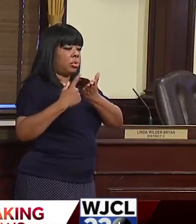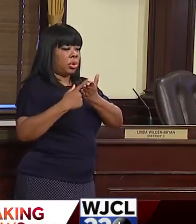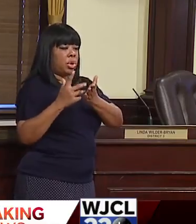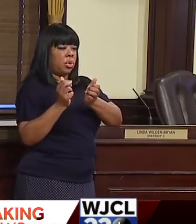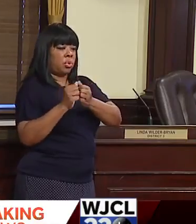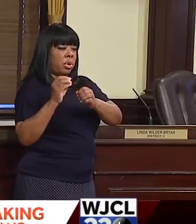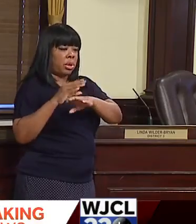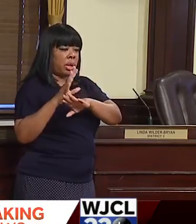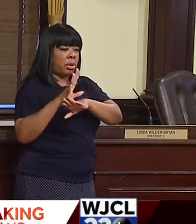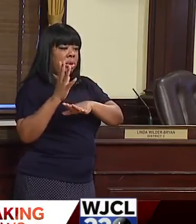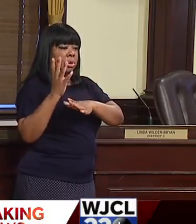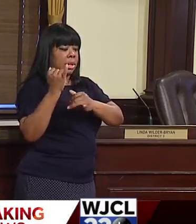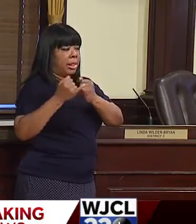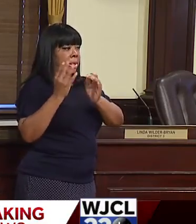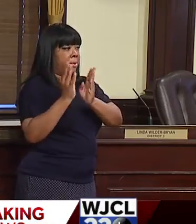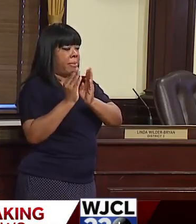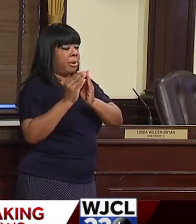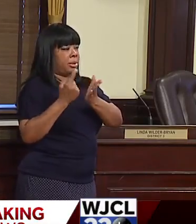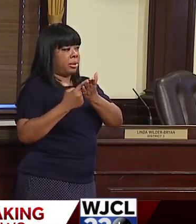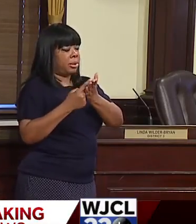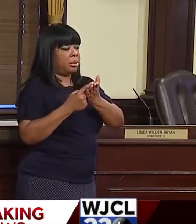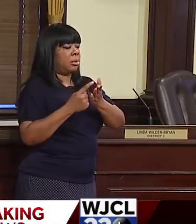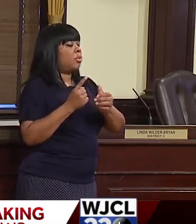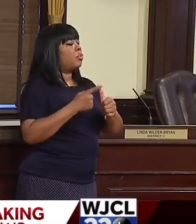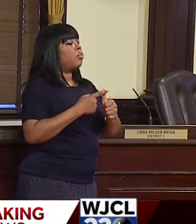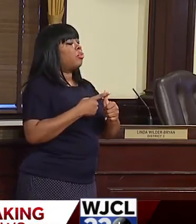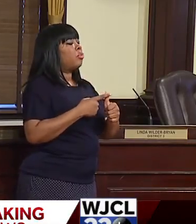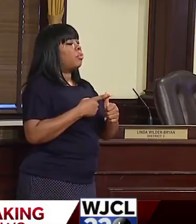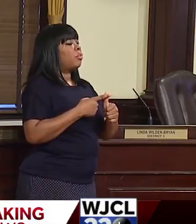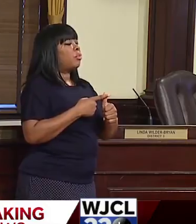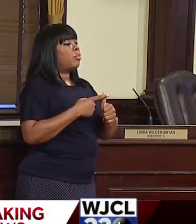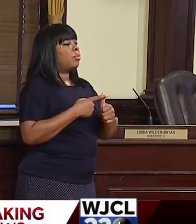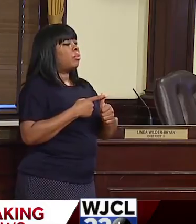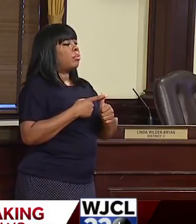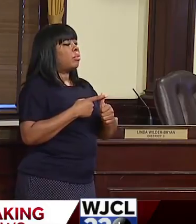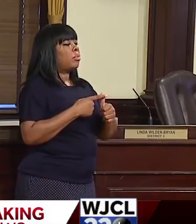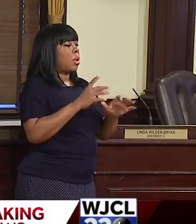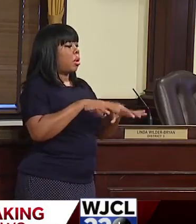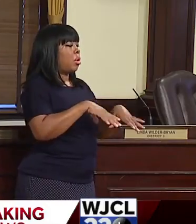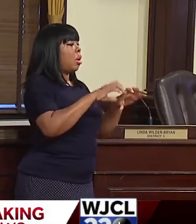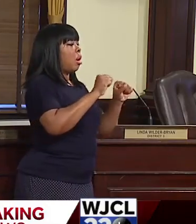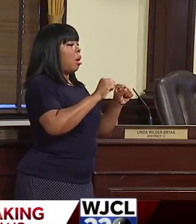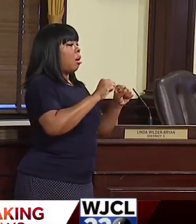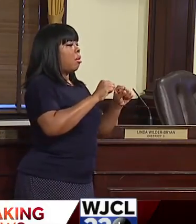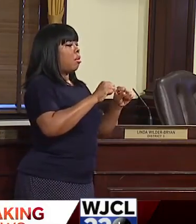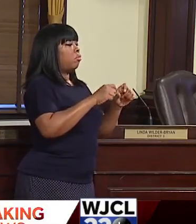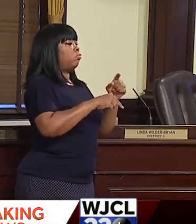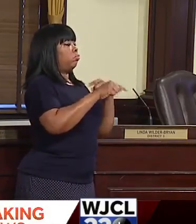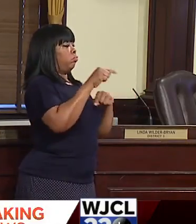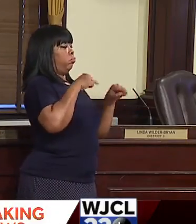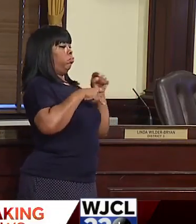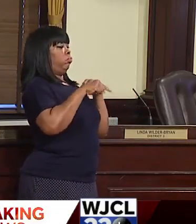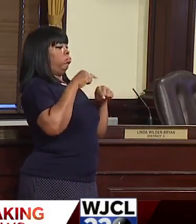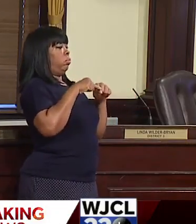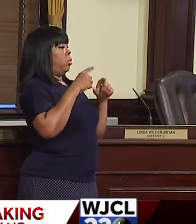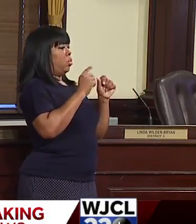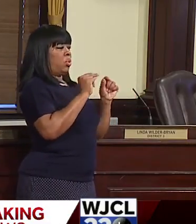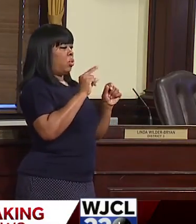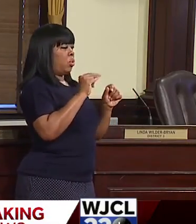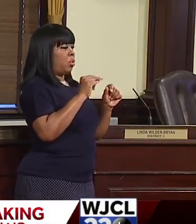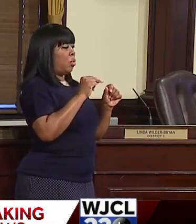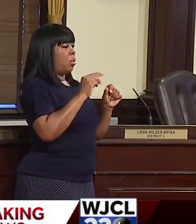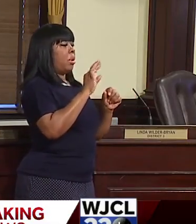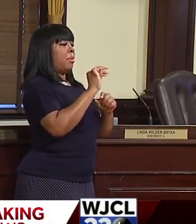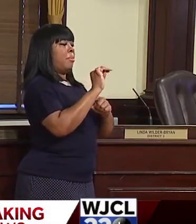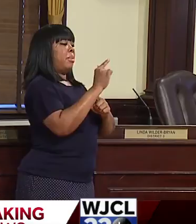during our last meeting. I think the first thing is to make sure that we don't adopt the rollback rate that we maintain our military rate as it